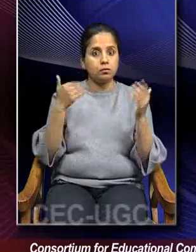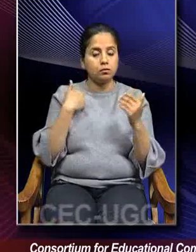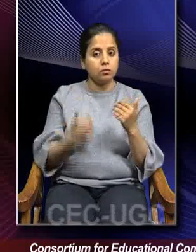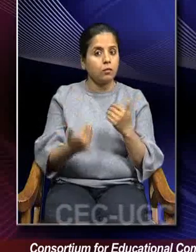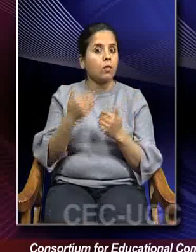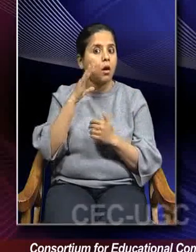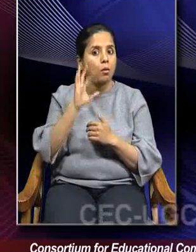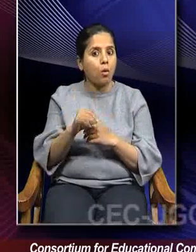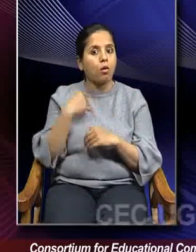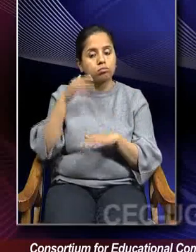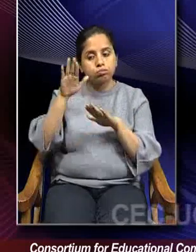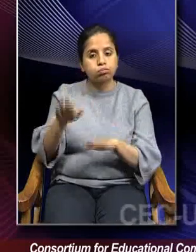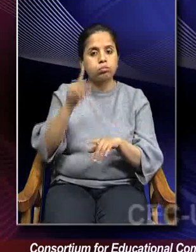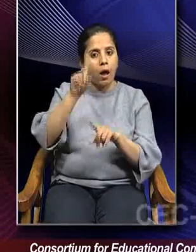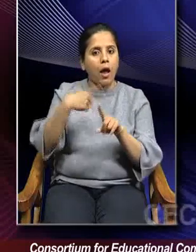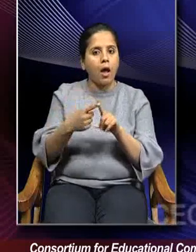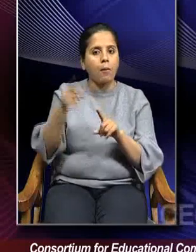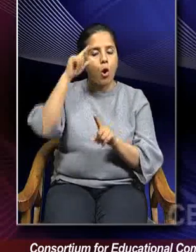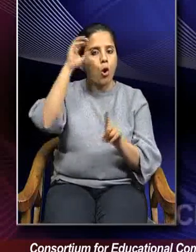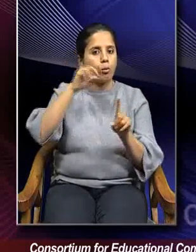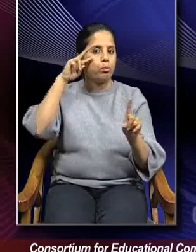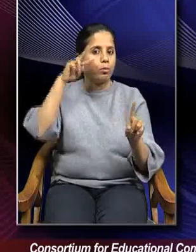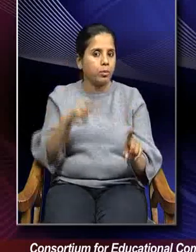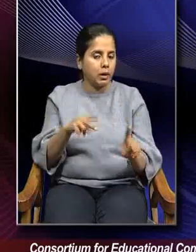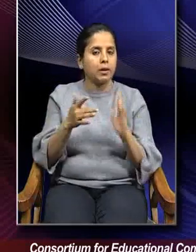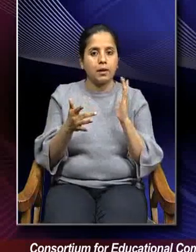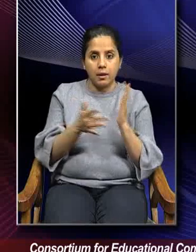is placed on the expert opinion as far as the technical